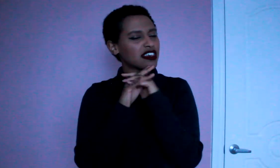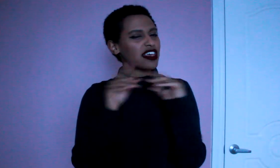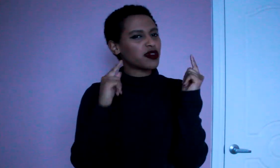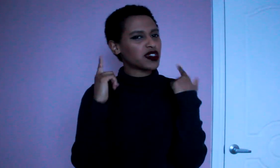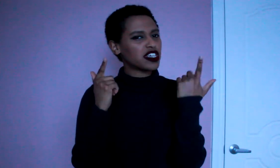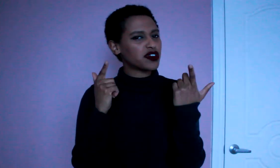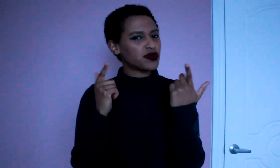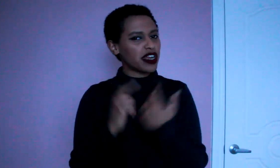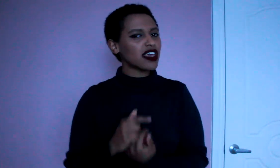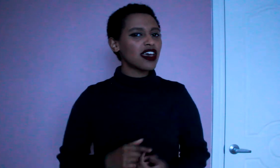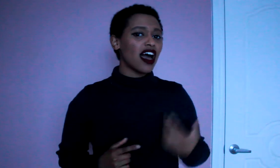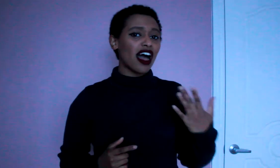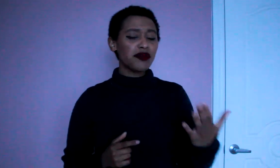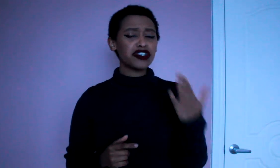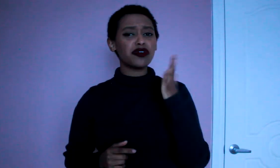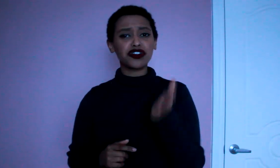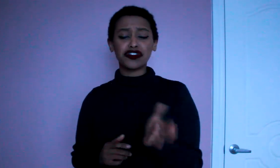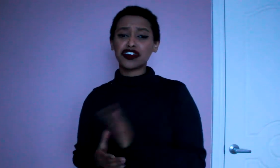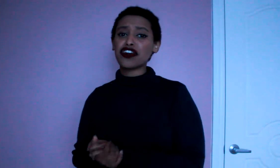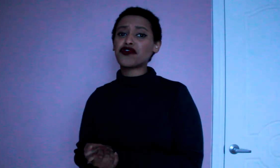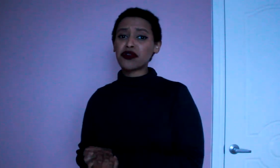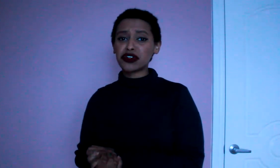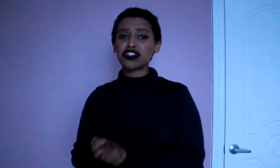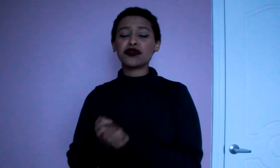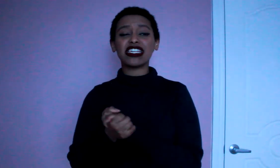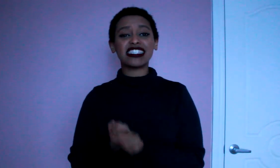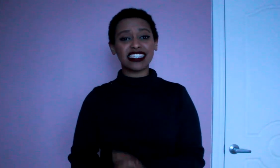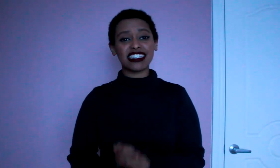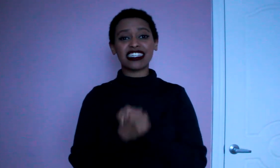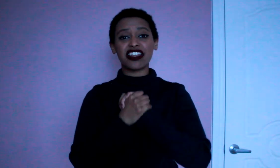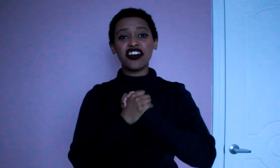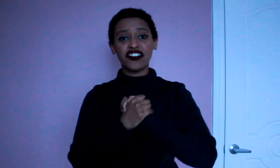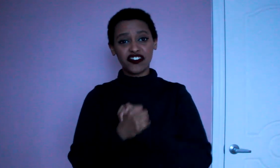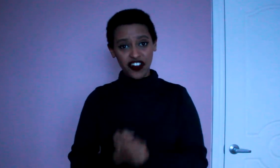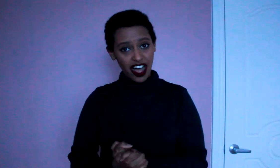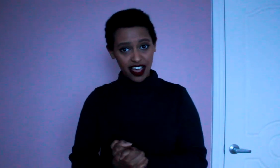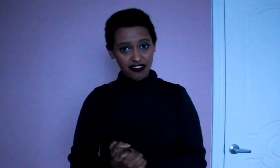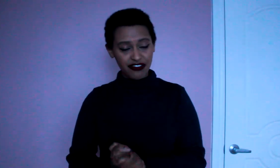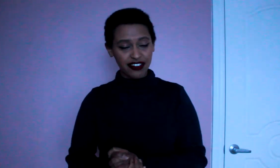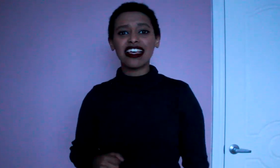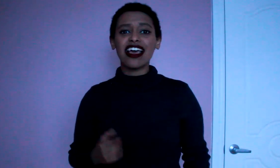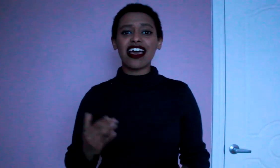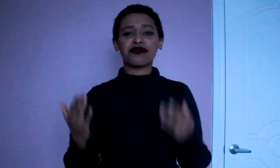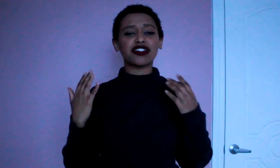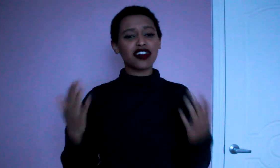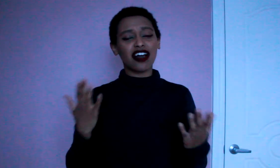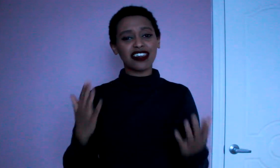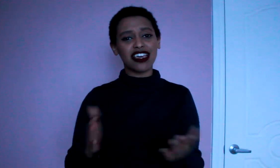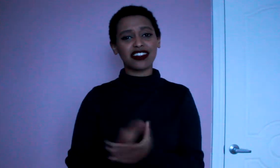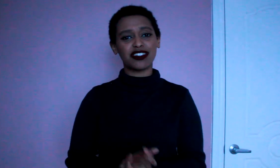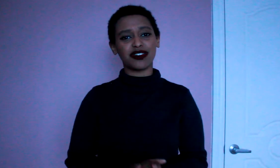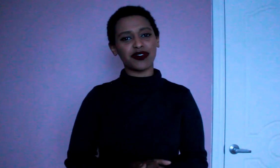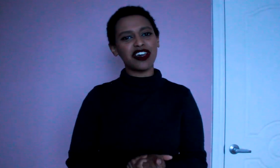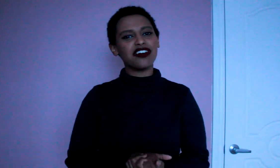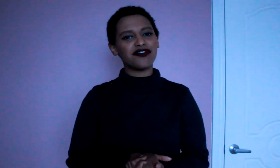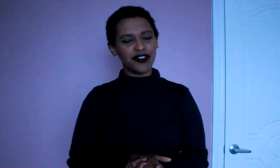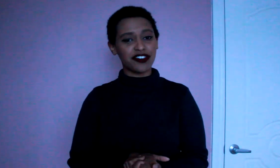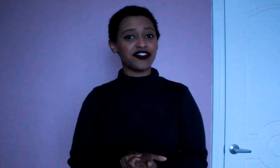get those gears running I want to know what you're looking forward to in season five and we'll talk again soon for the